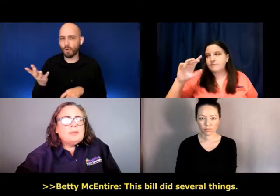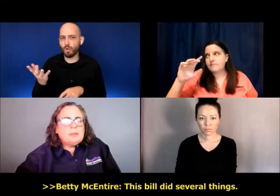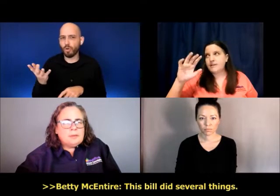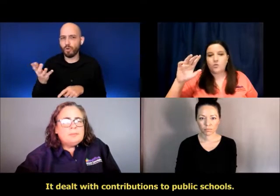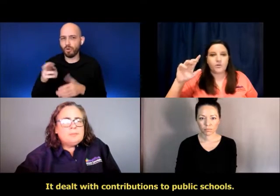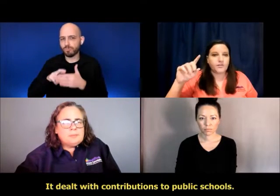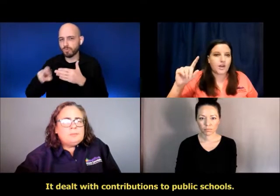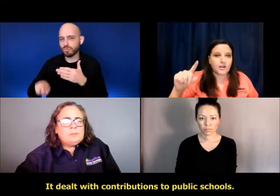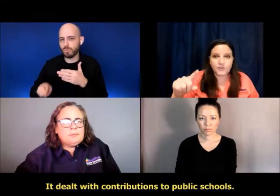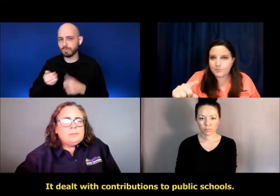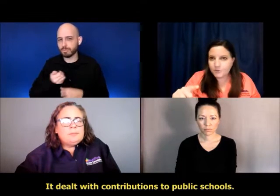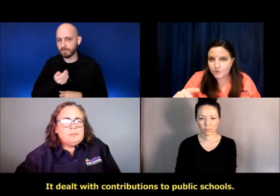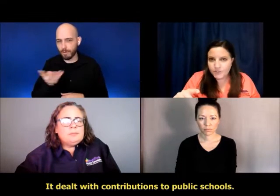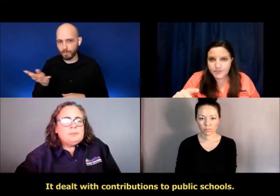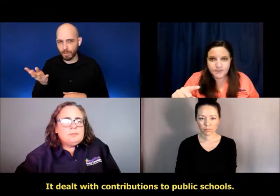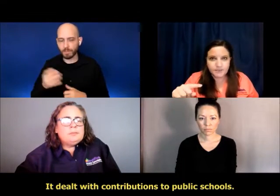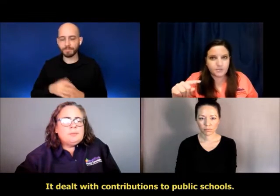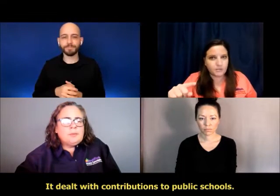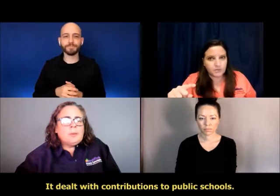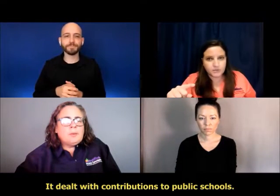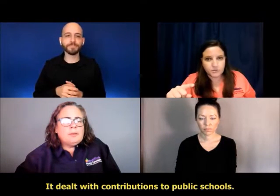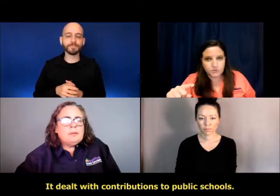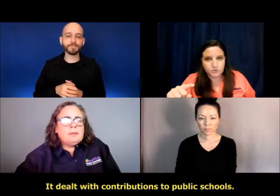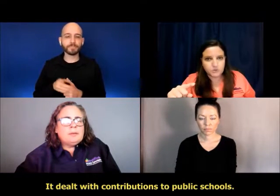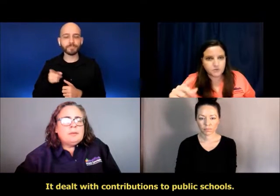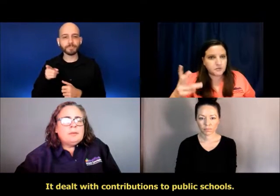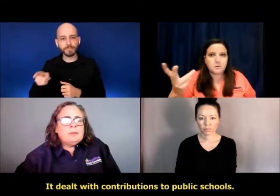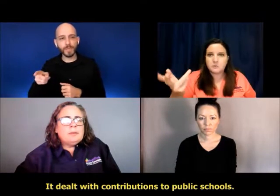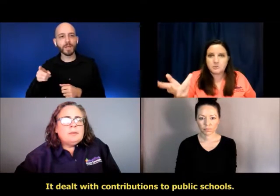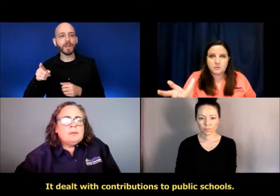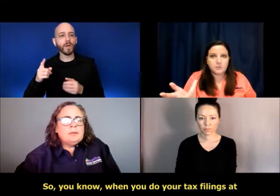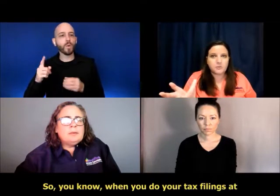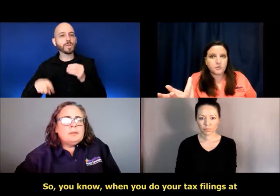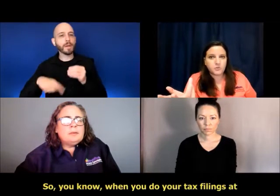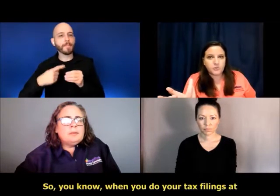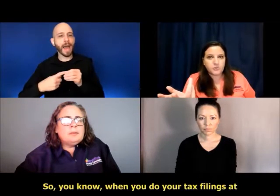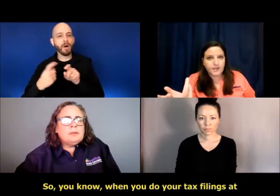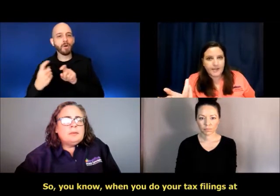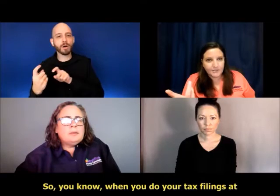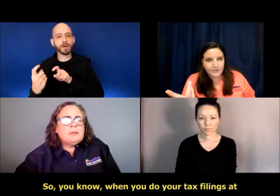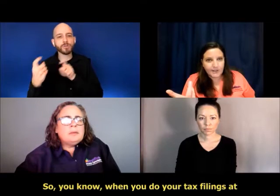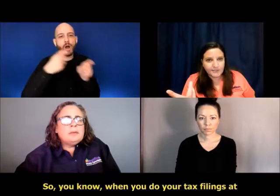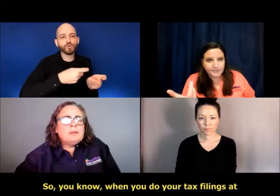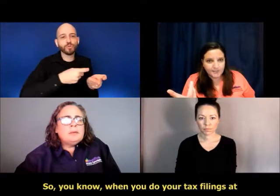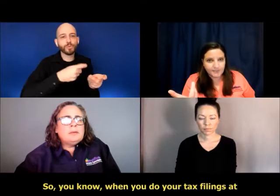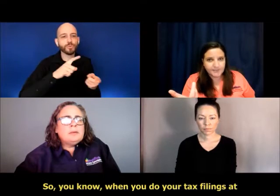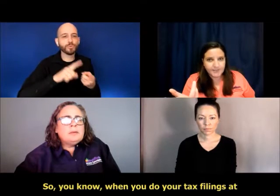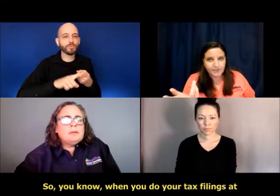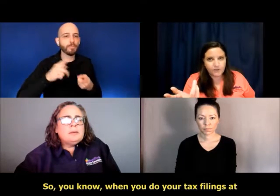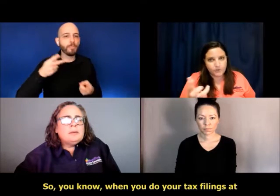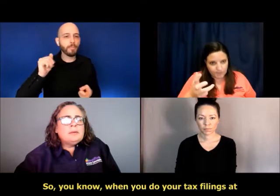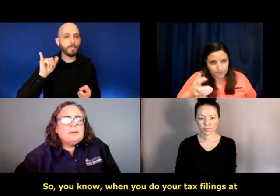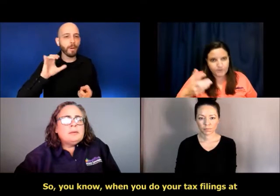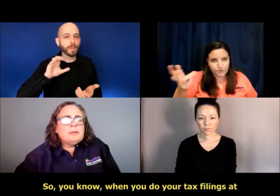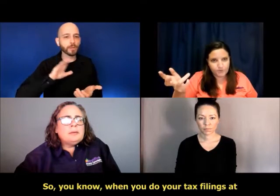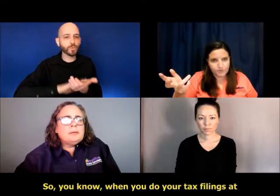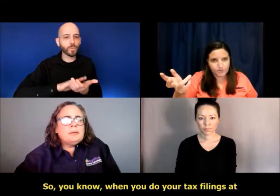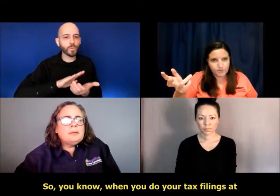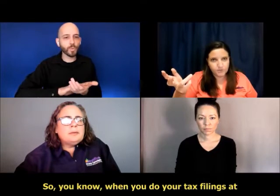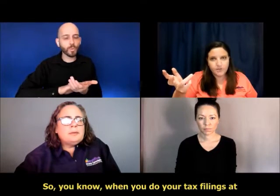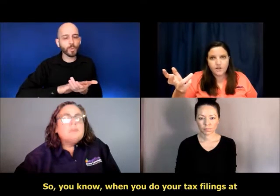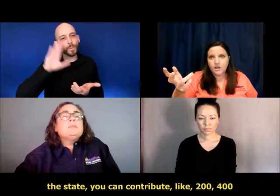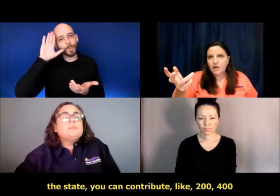it dealt with contributions to public schools. So, you know, when you do your tax filings at the state, you can